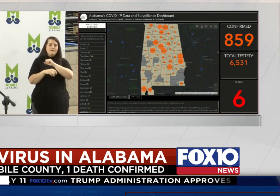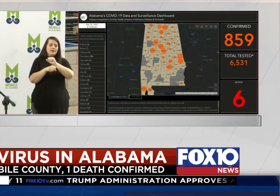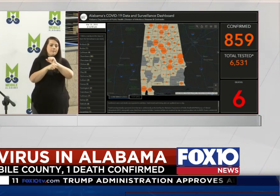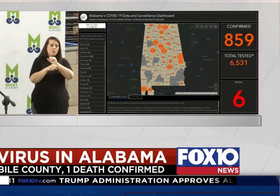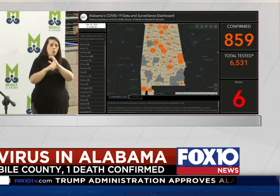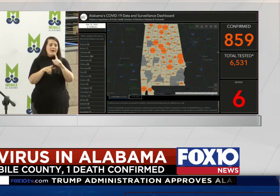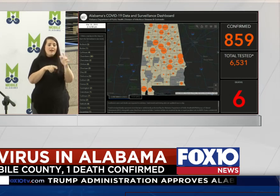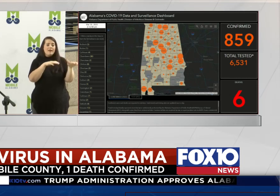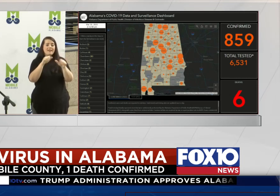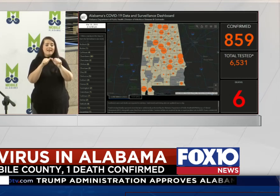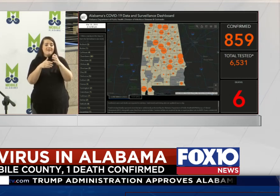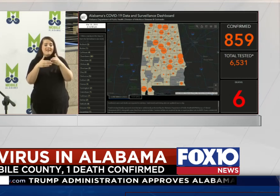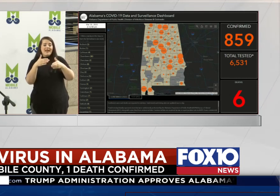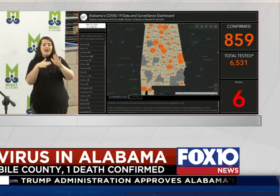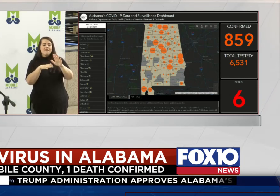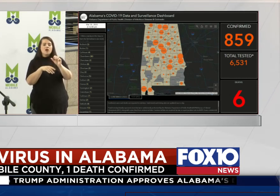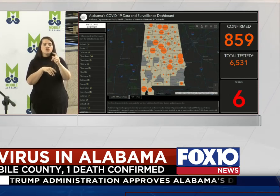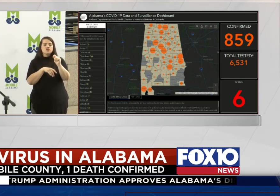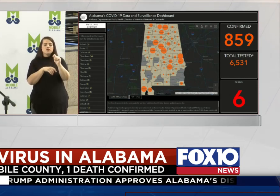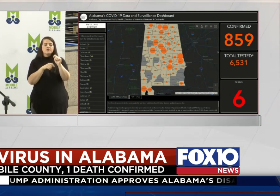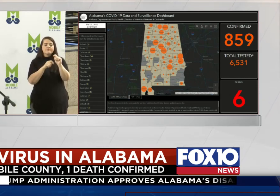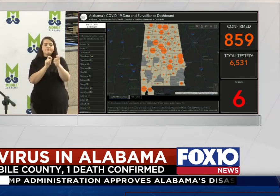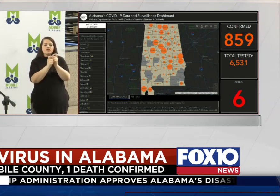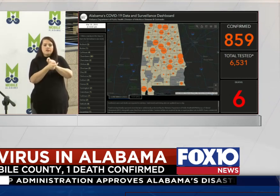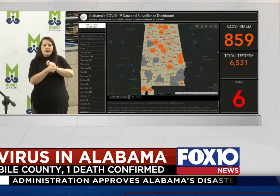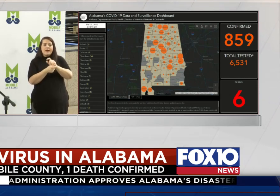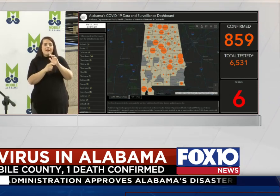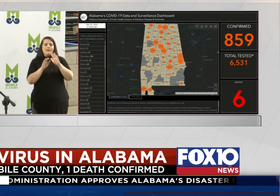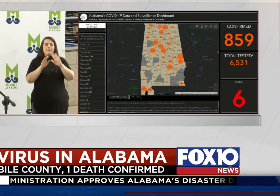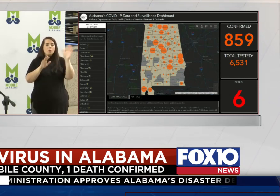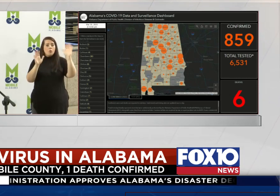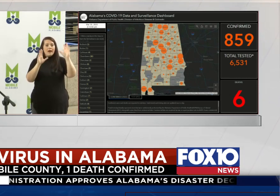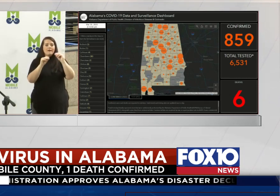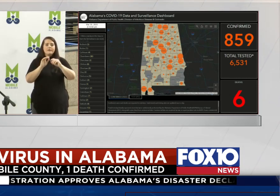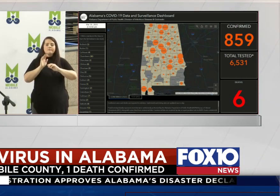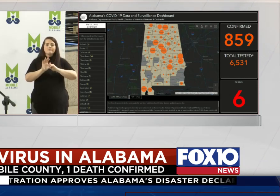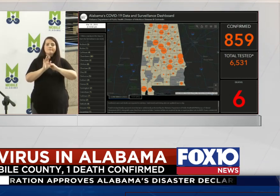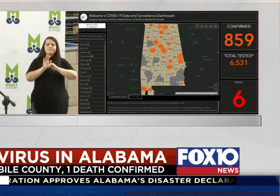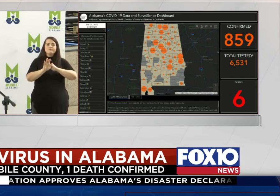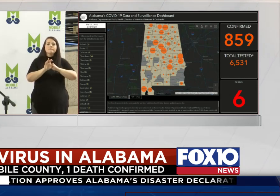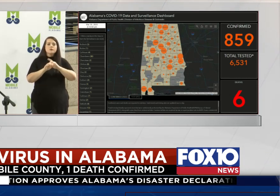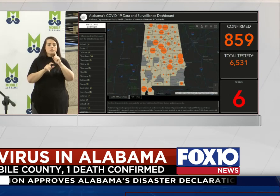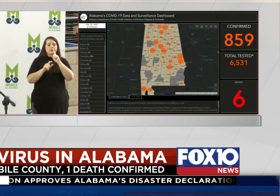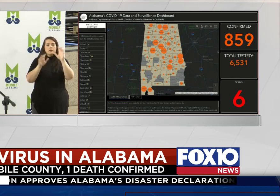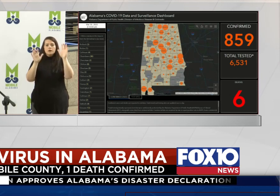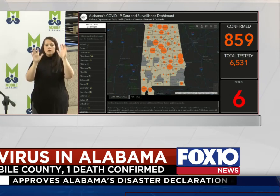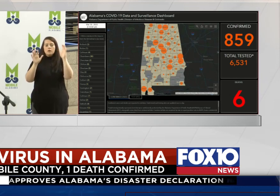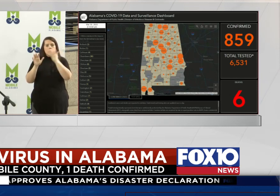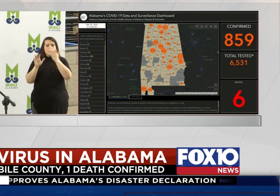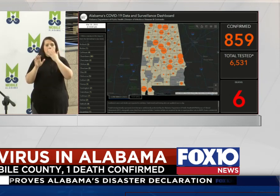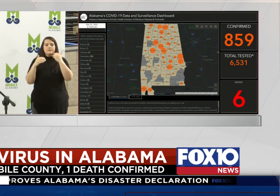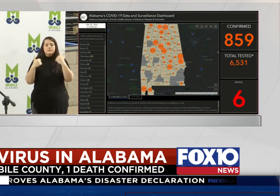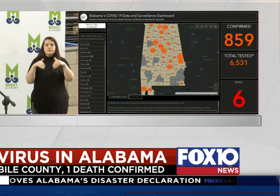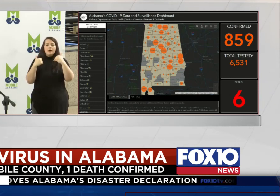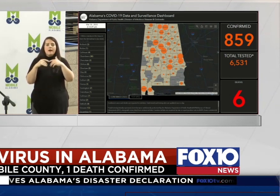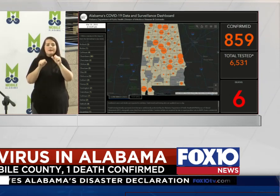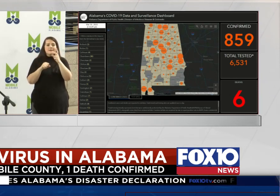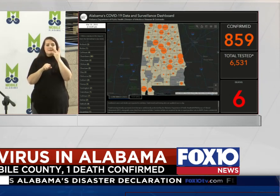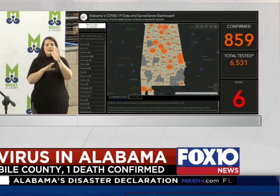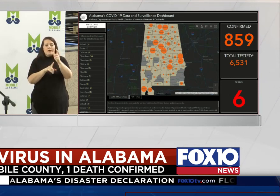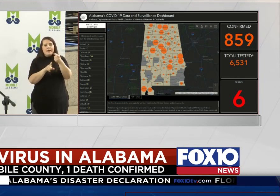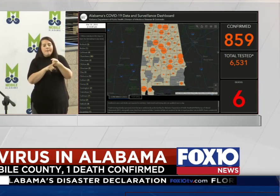shift chains, the waves and the honking of horns, it was tremendous to see how they